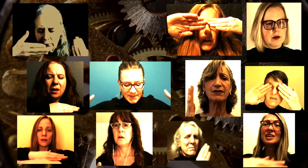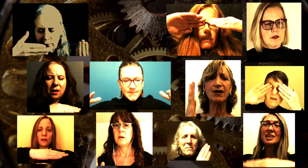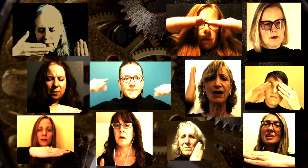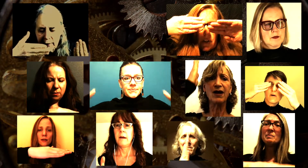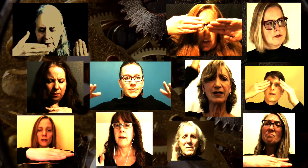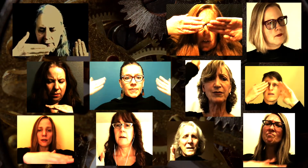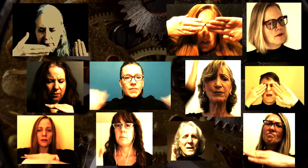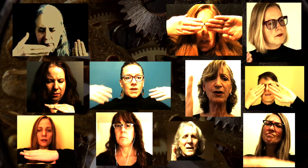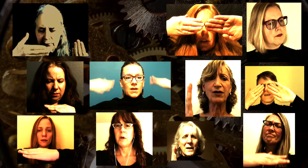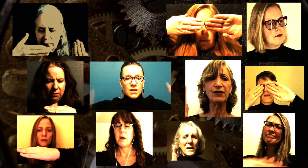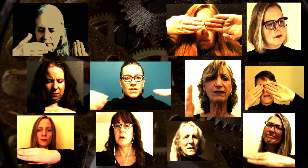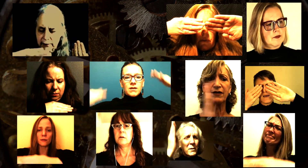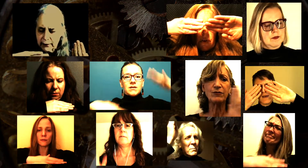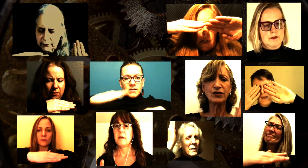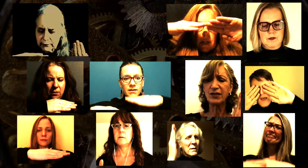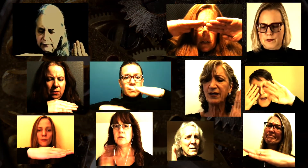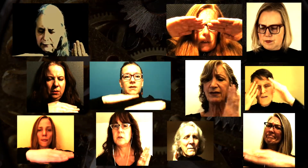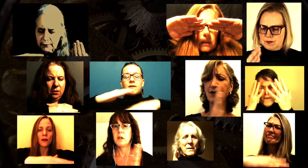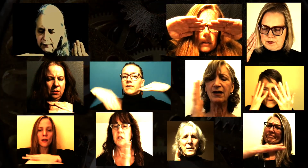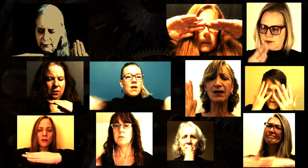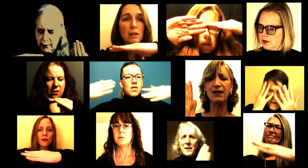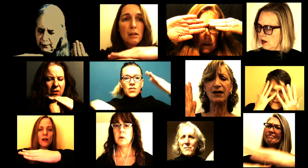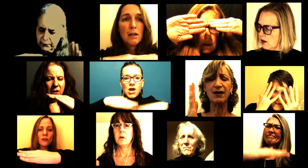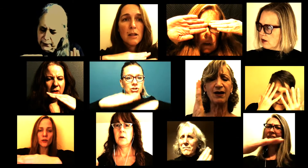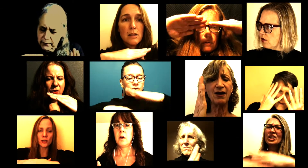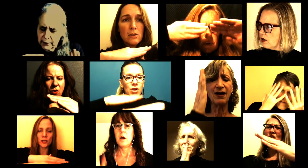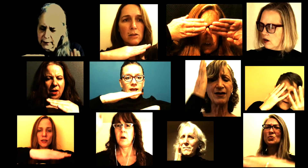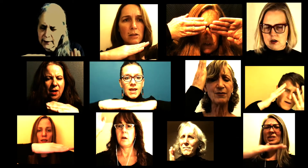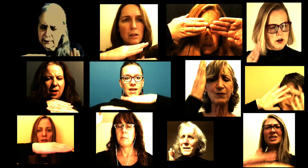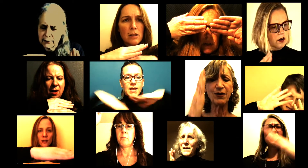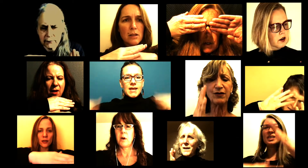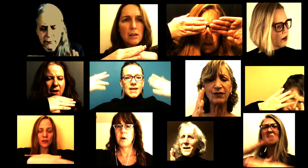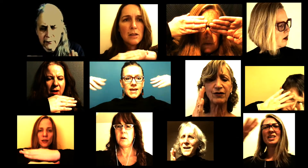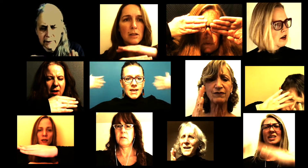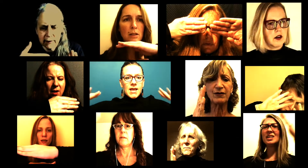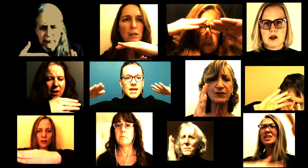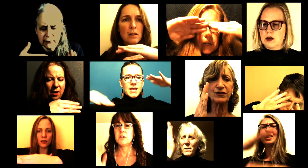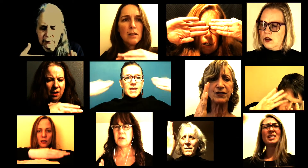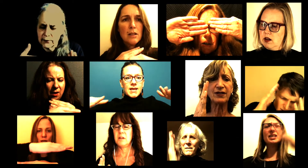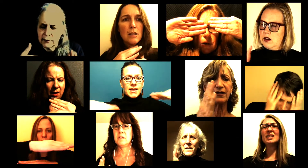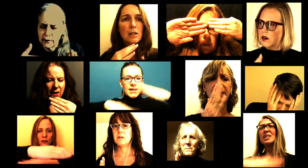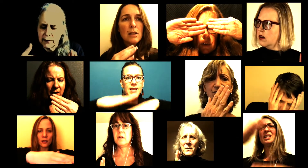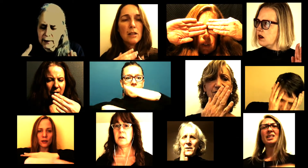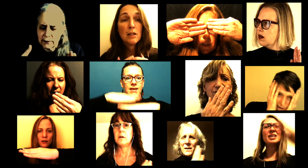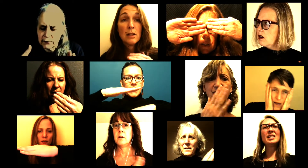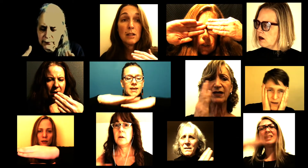fullness, I am a part of the machine. The dream, I